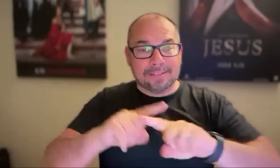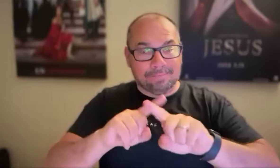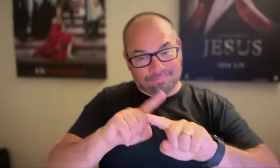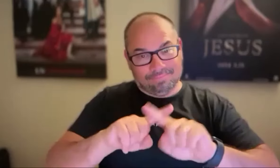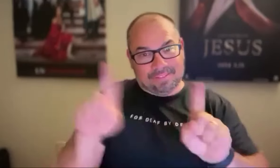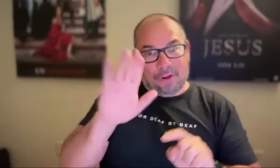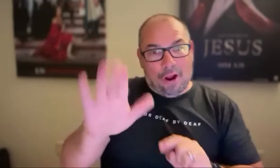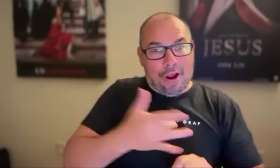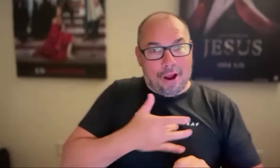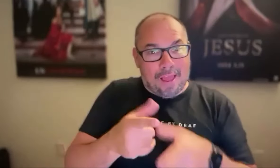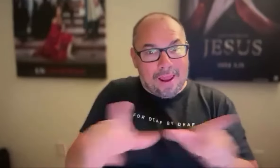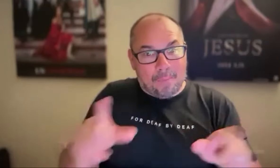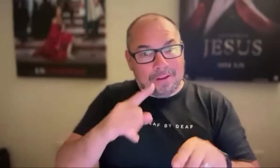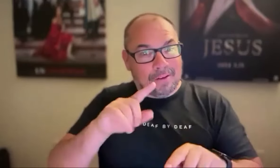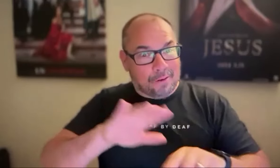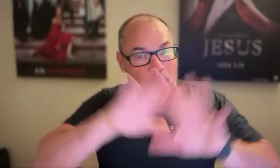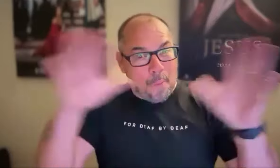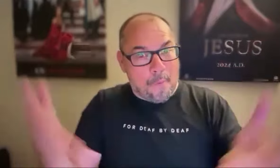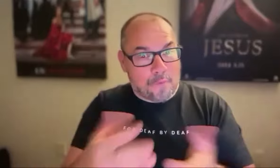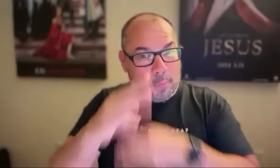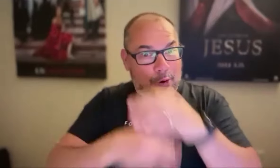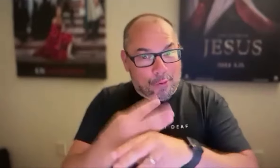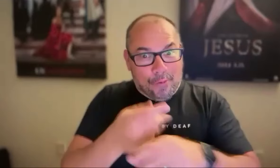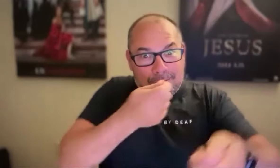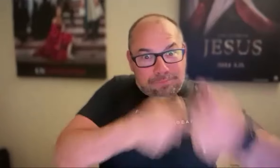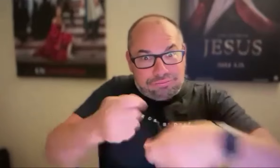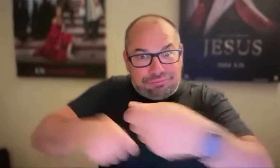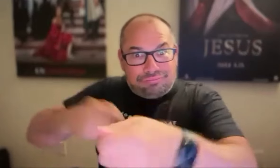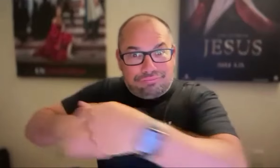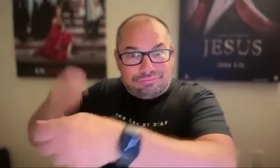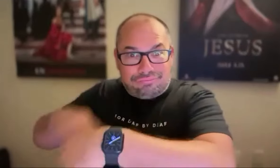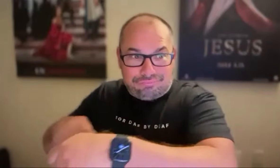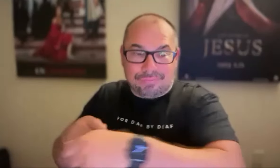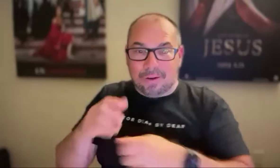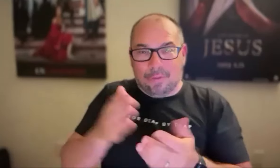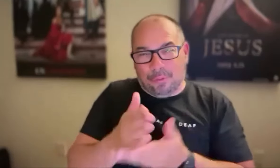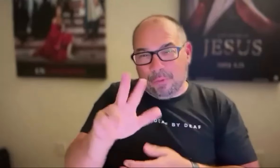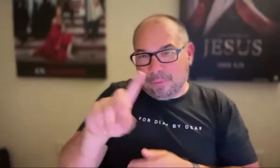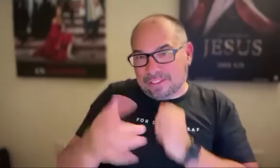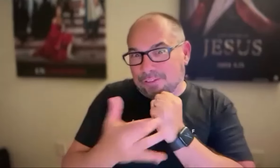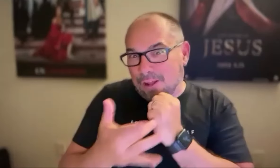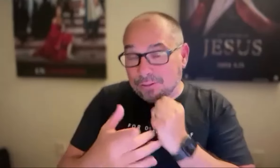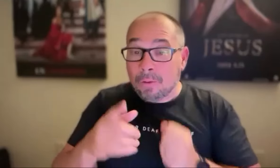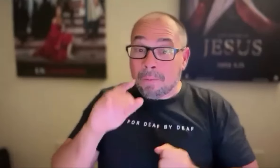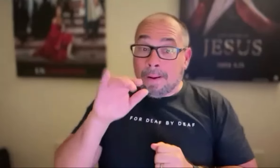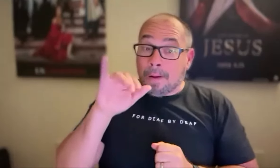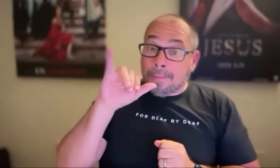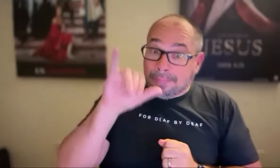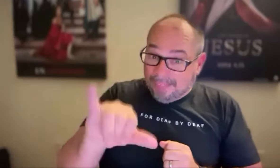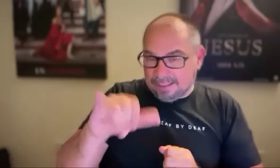sign language using our content and maybe some of the scenes in a movie with new AI technology